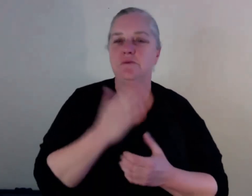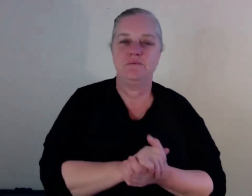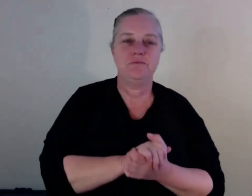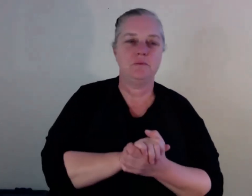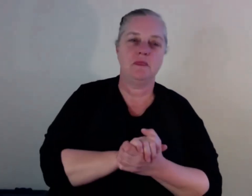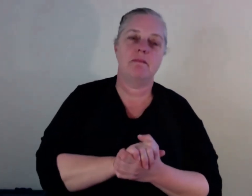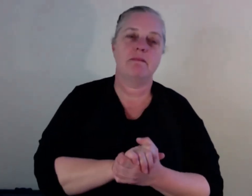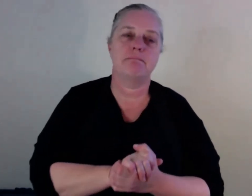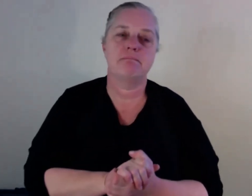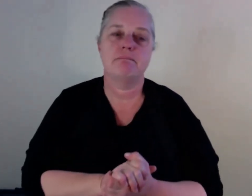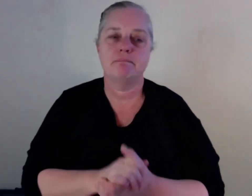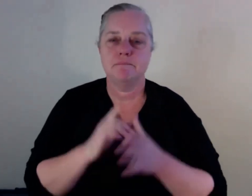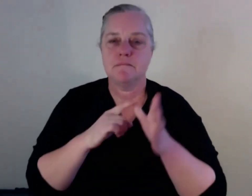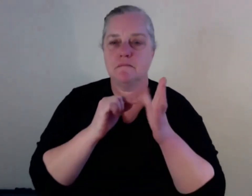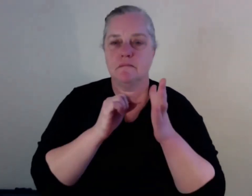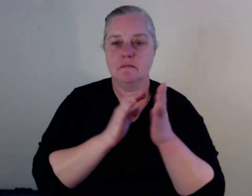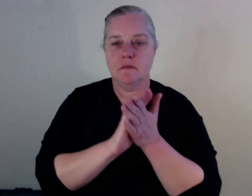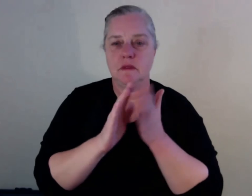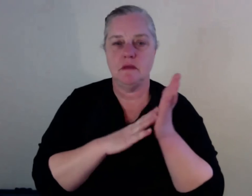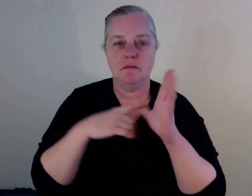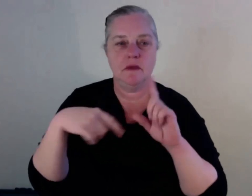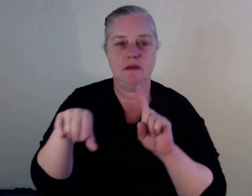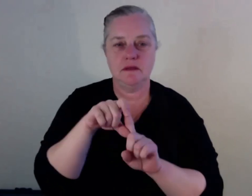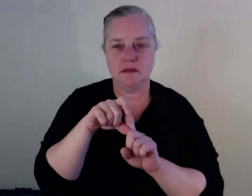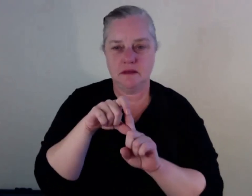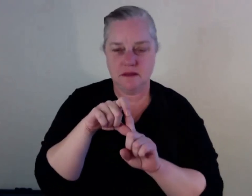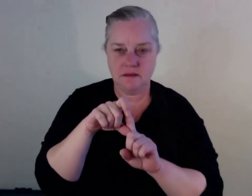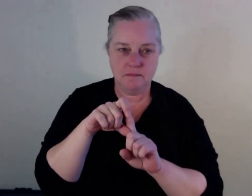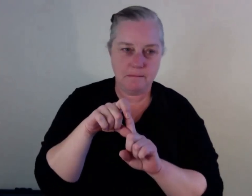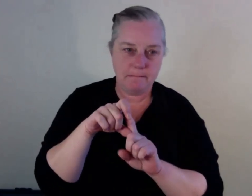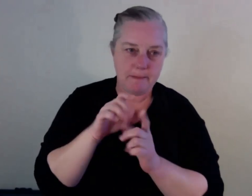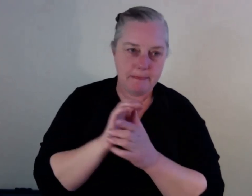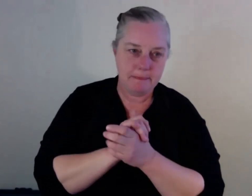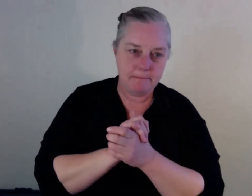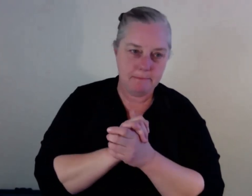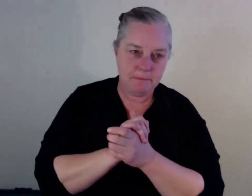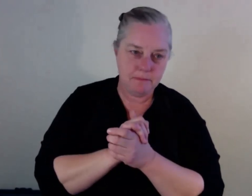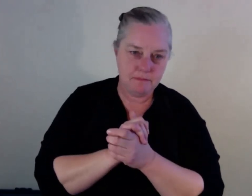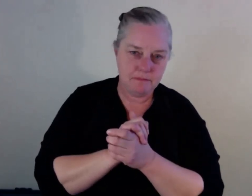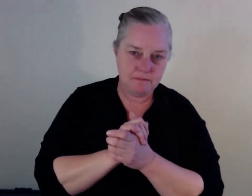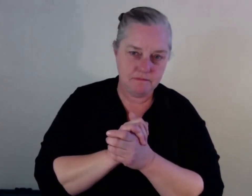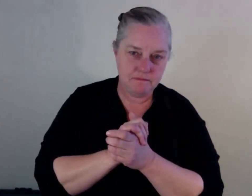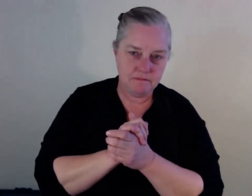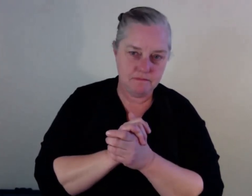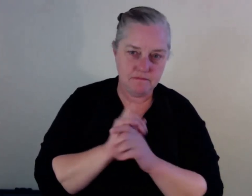Ahmad, we've got you up next. And the question was around what support can alcohol and other drug